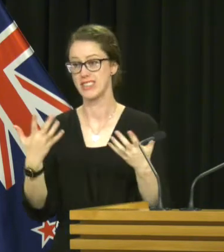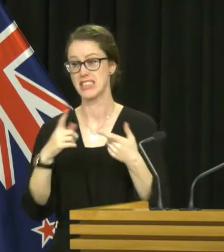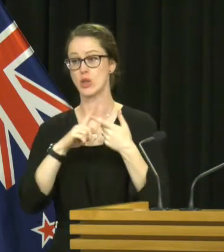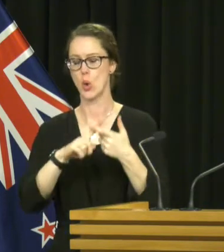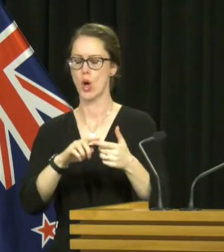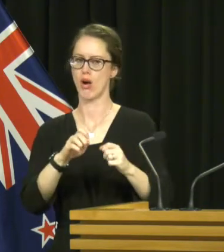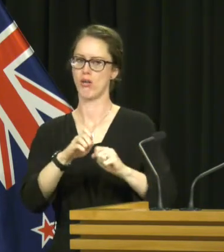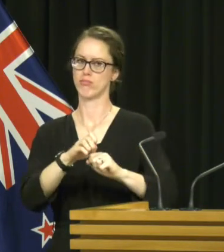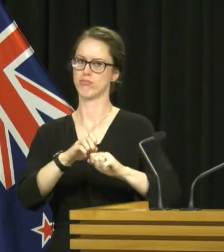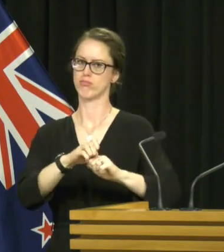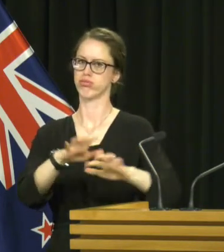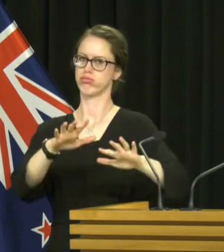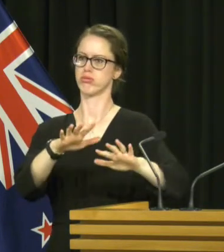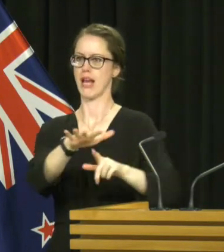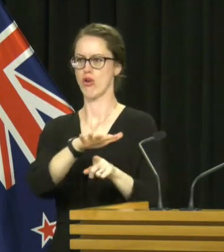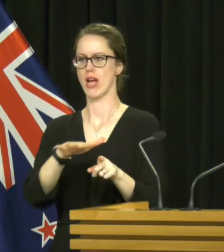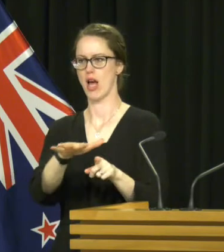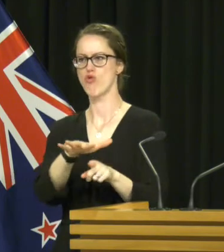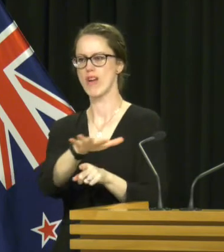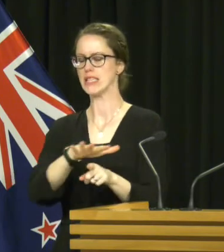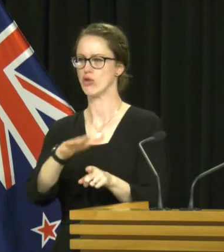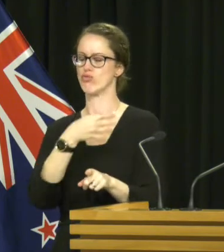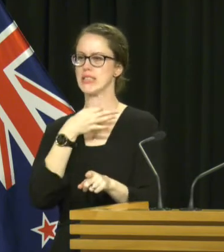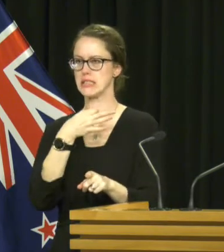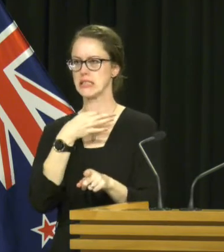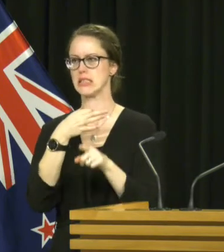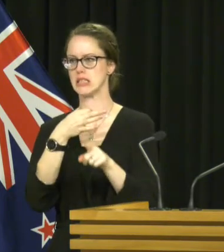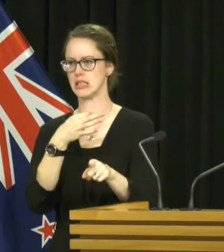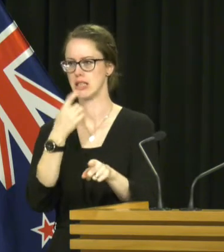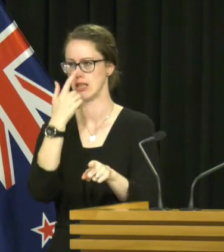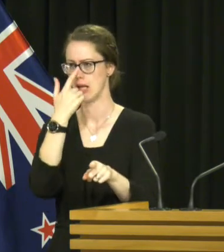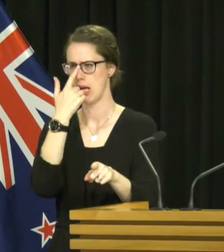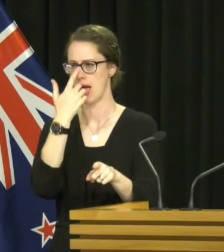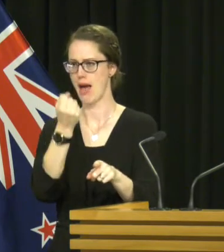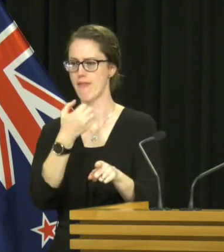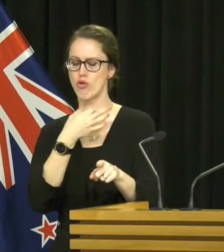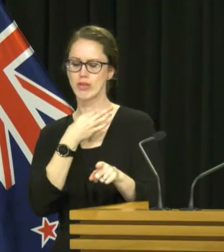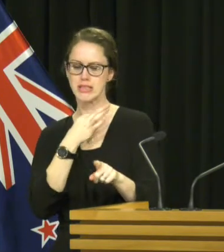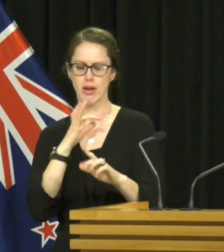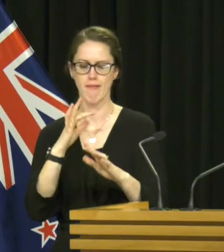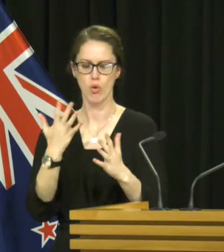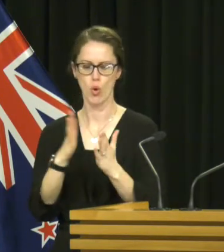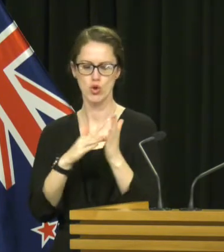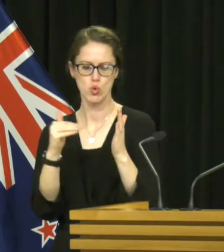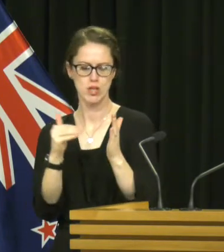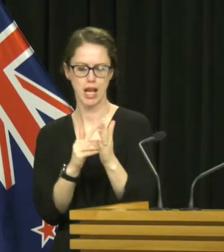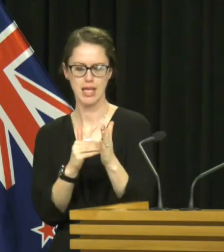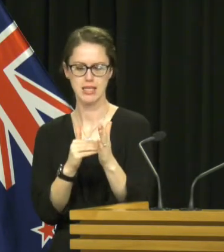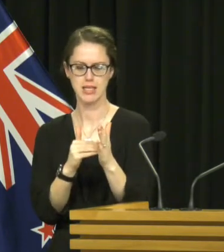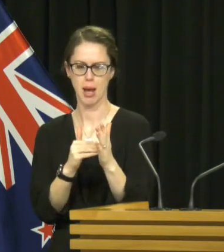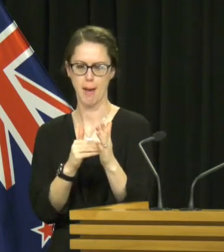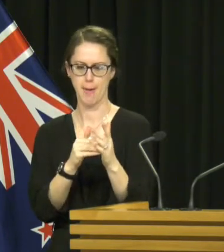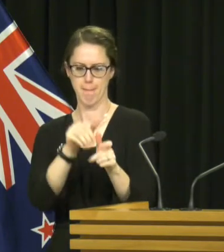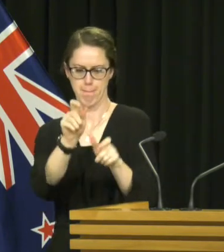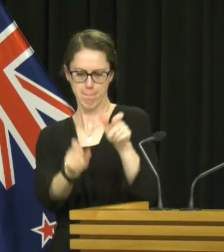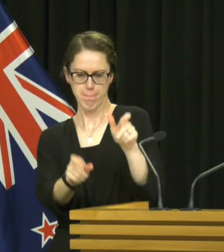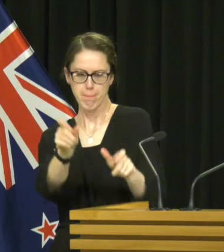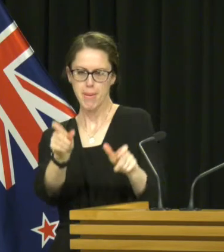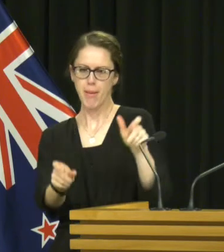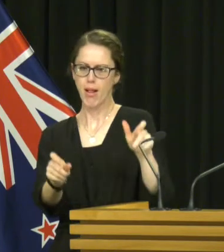it's still a very volatile area, a very volatile region, and that of course comes with risks to New Zealand personnel